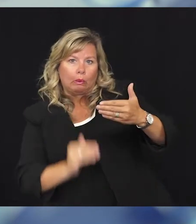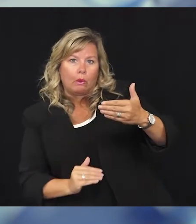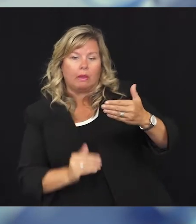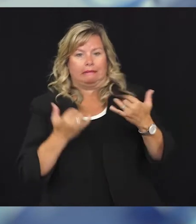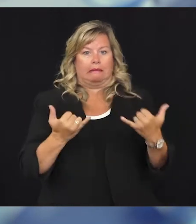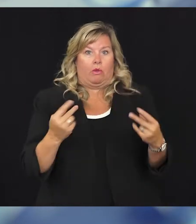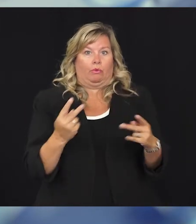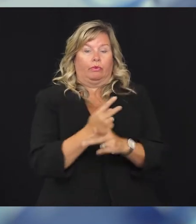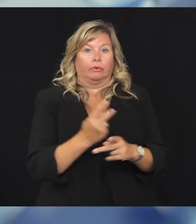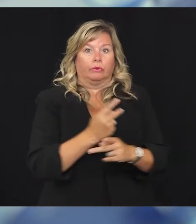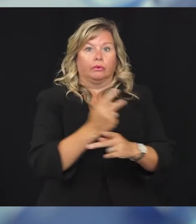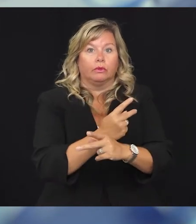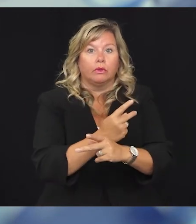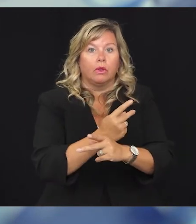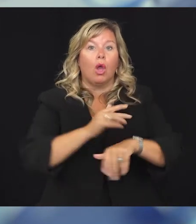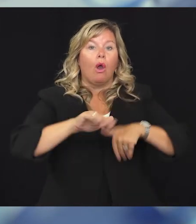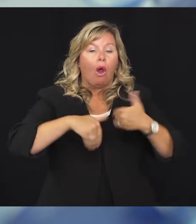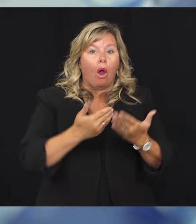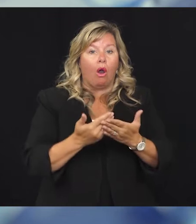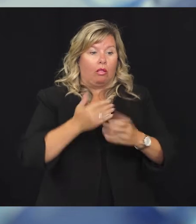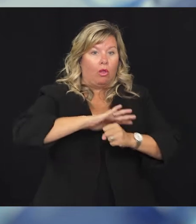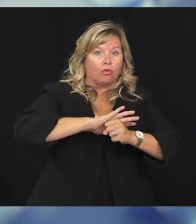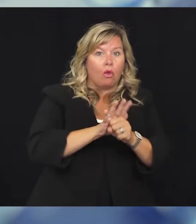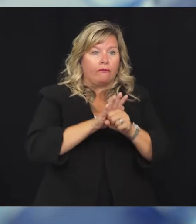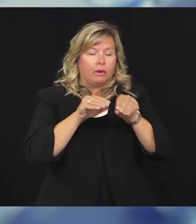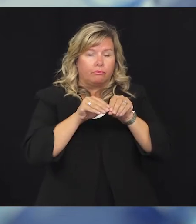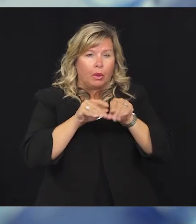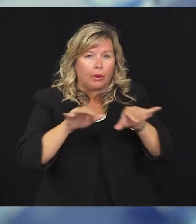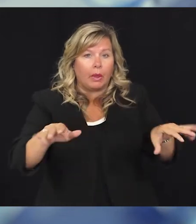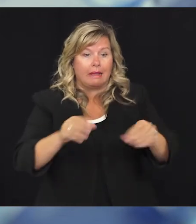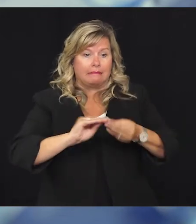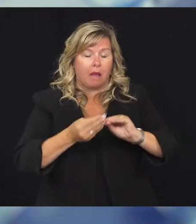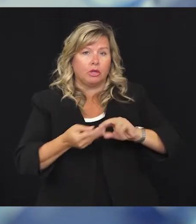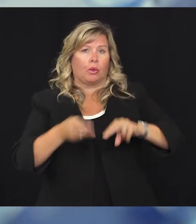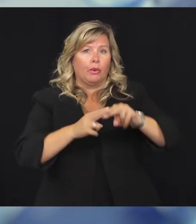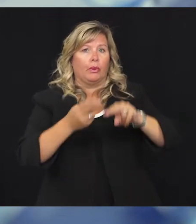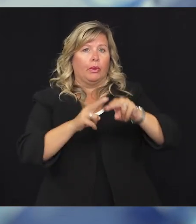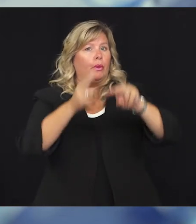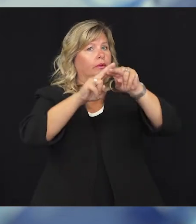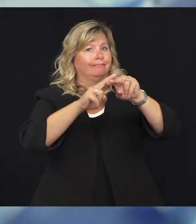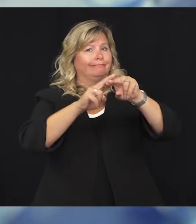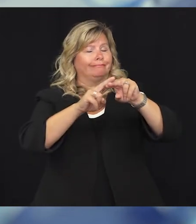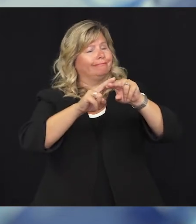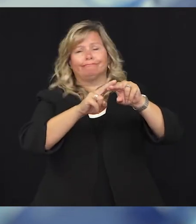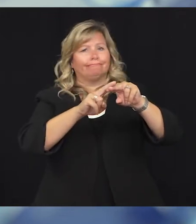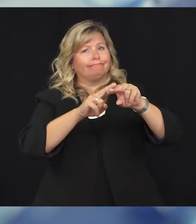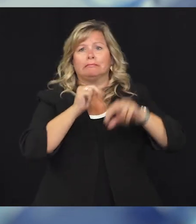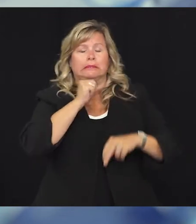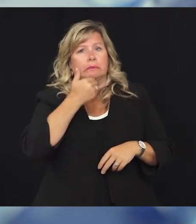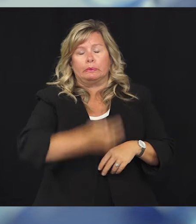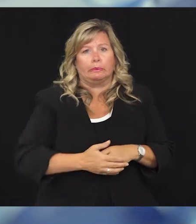All epidemiological measures of COVID in our community are once again trending in the wrong direction. While